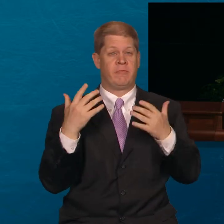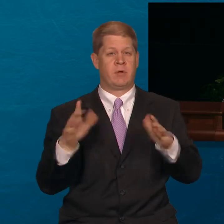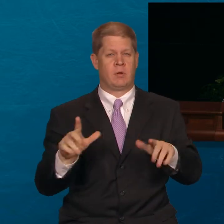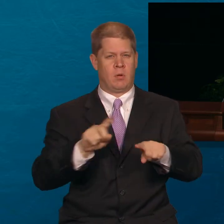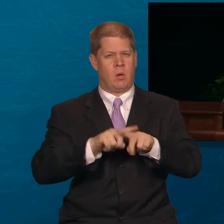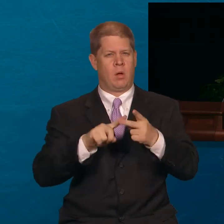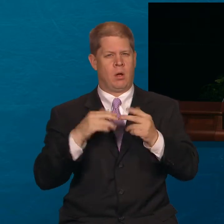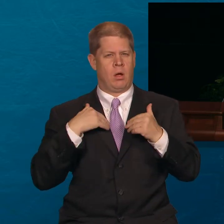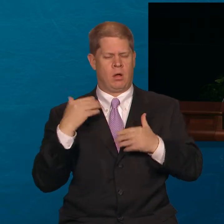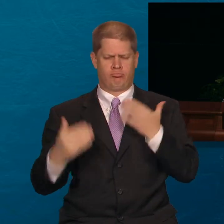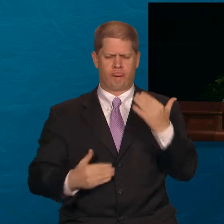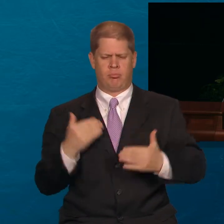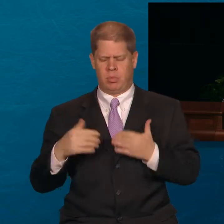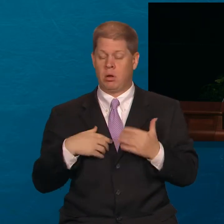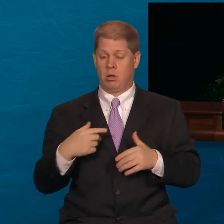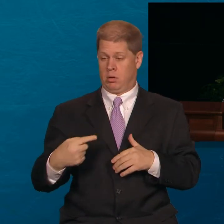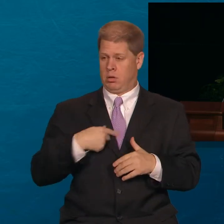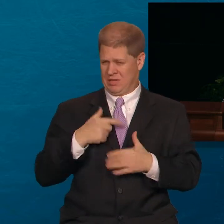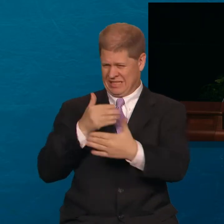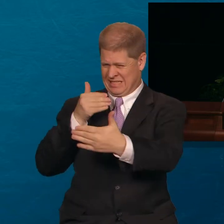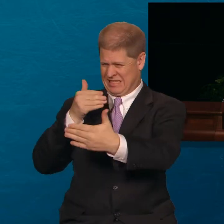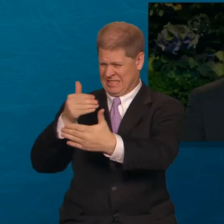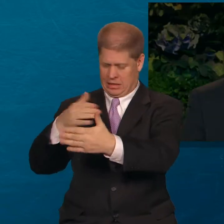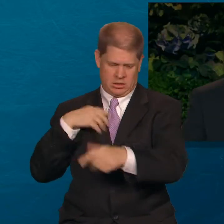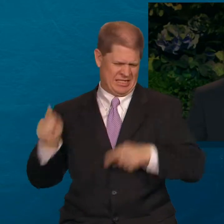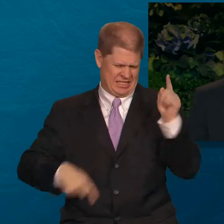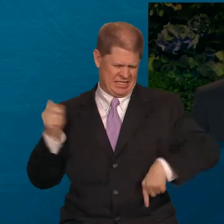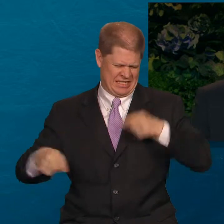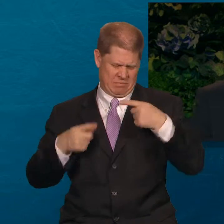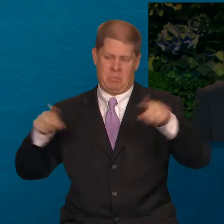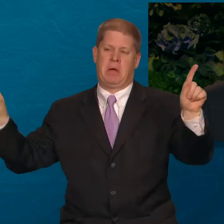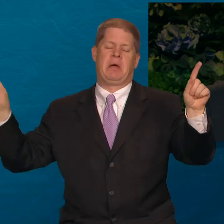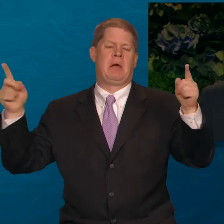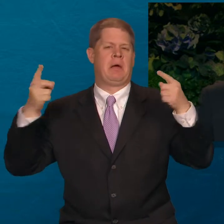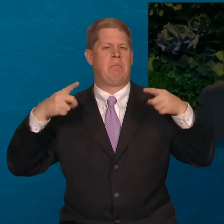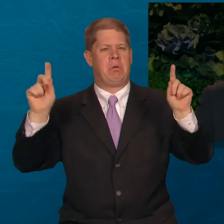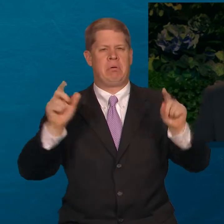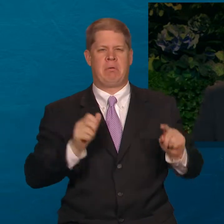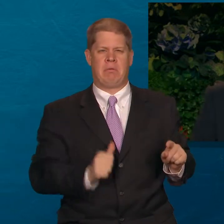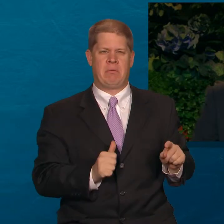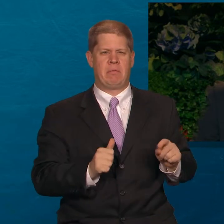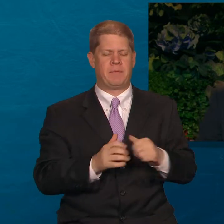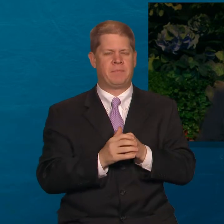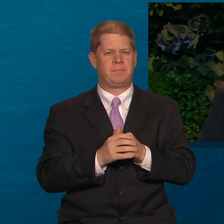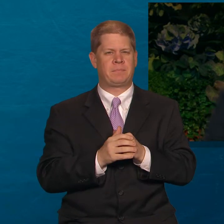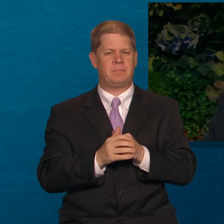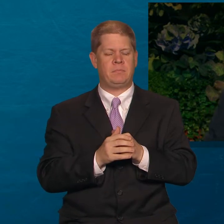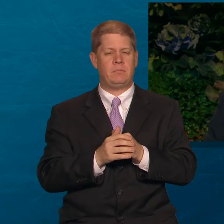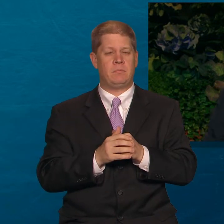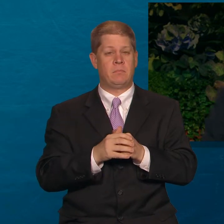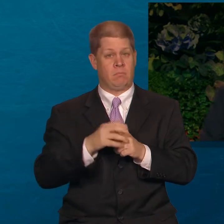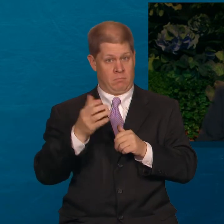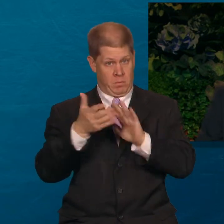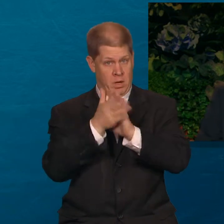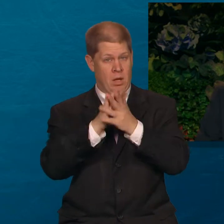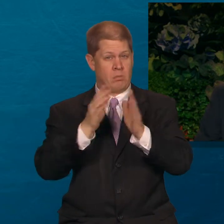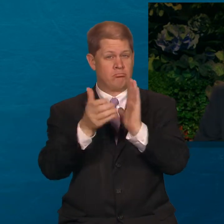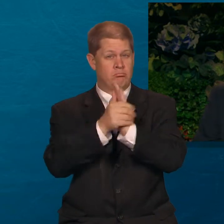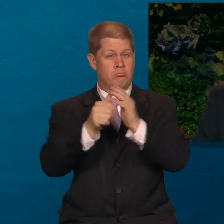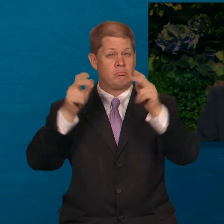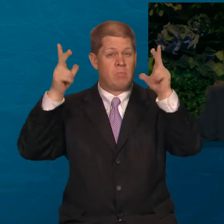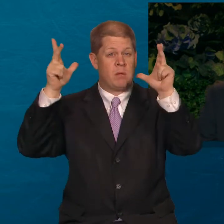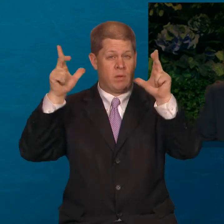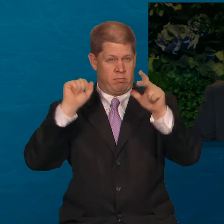also to accelerate down the stretch to the finish line. To play basketball successfully, you need to get into good